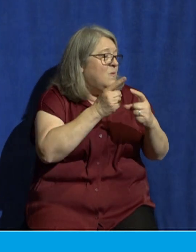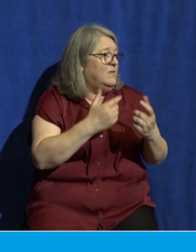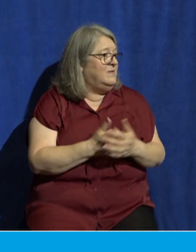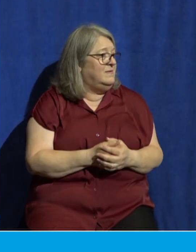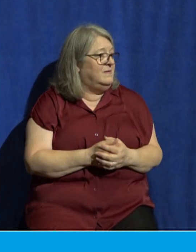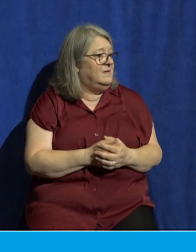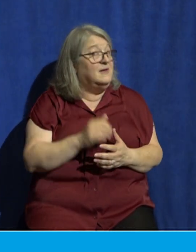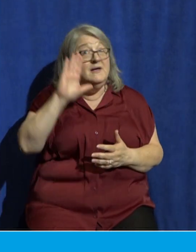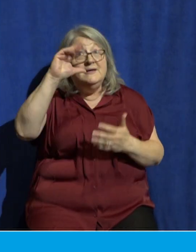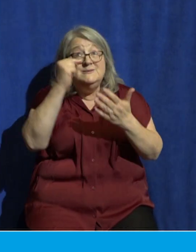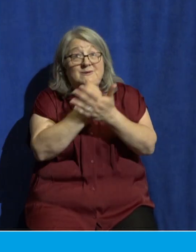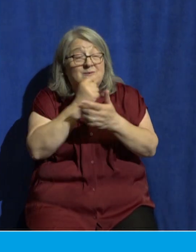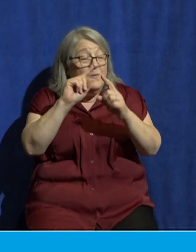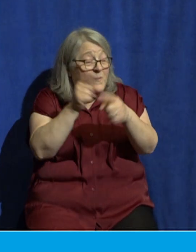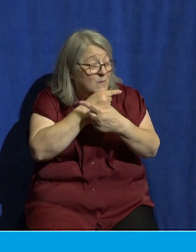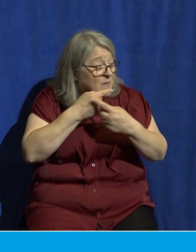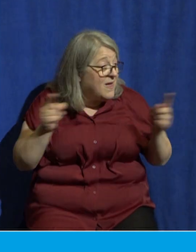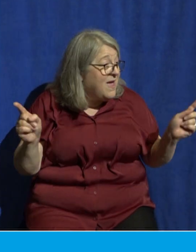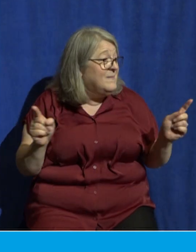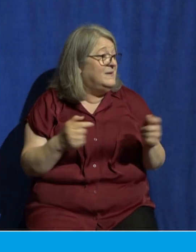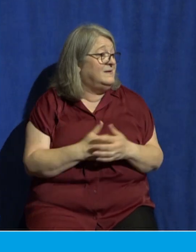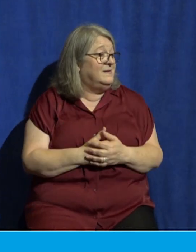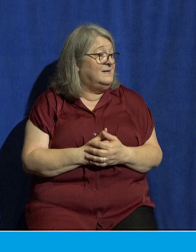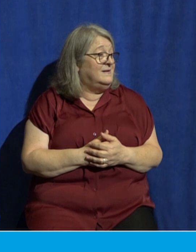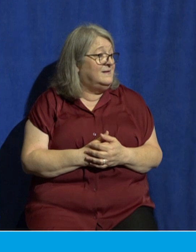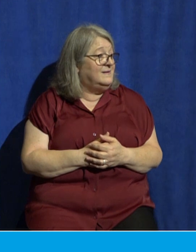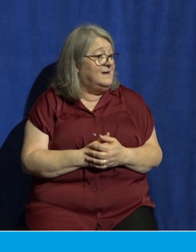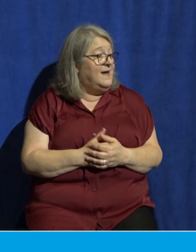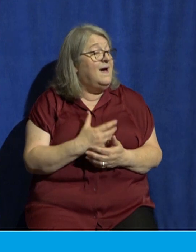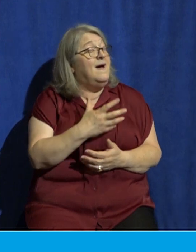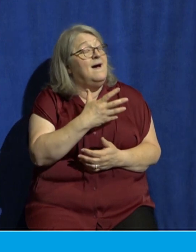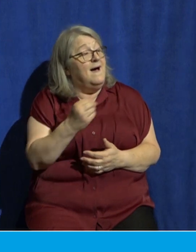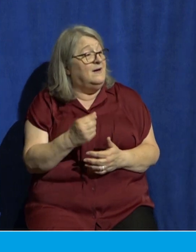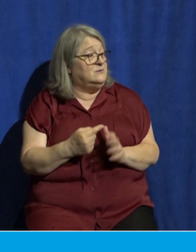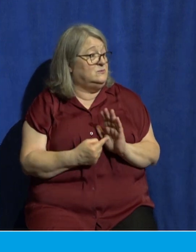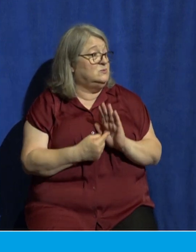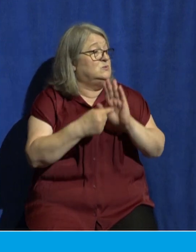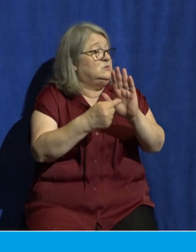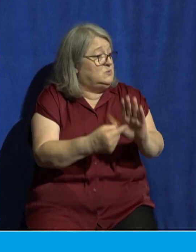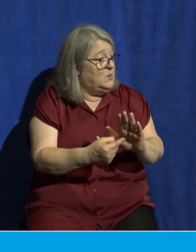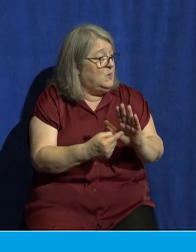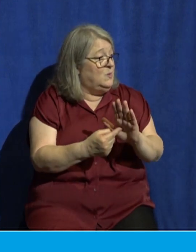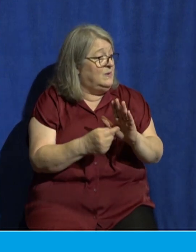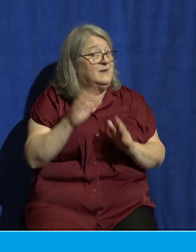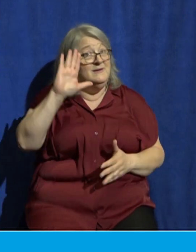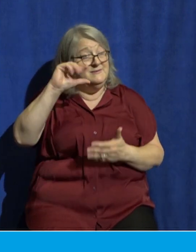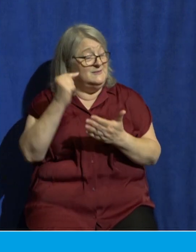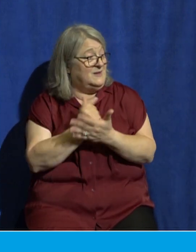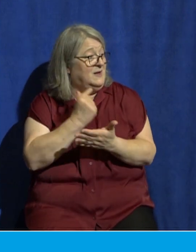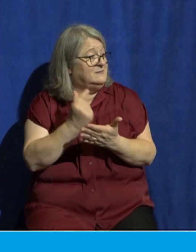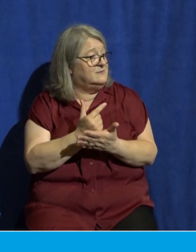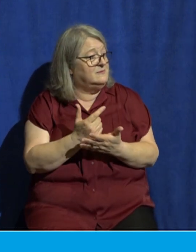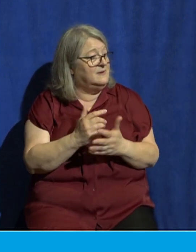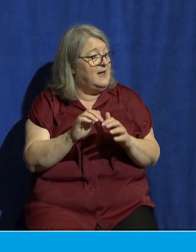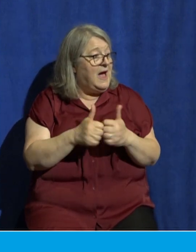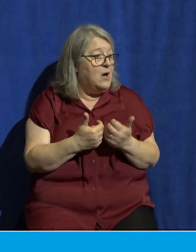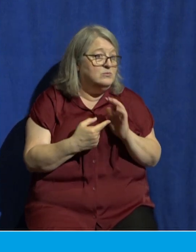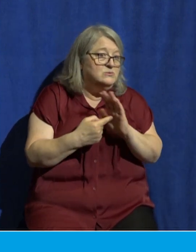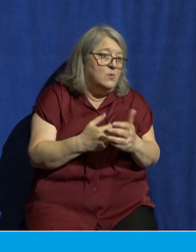gospel of the kingdom and then to demonstrate the gospel of the kingdom in the way that we love and we show compassion and we